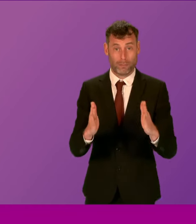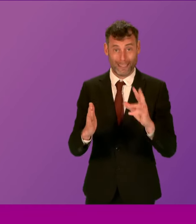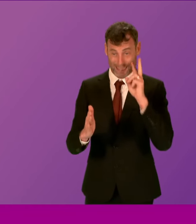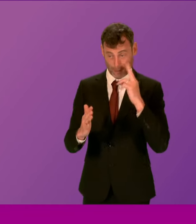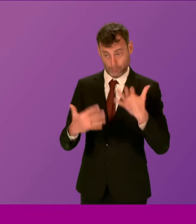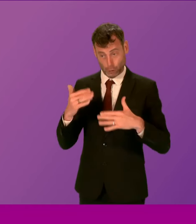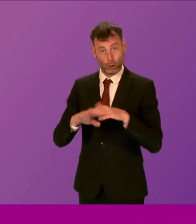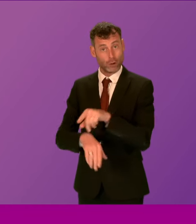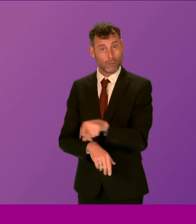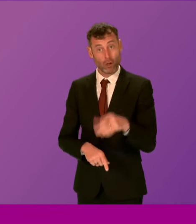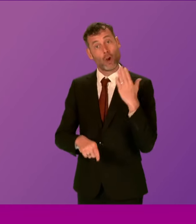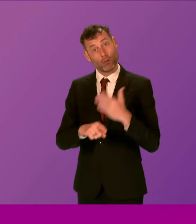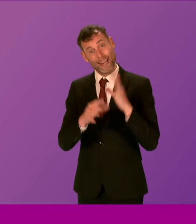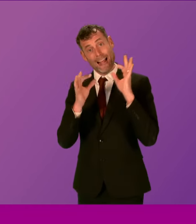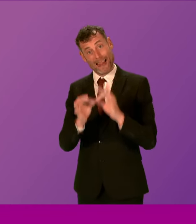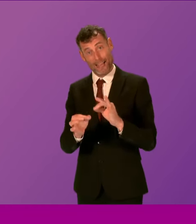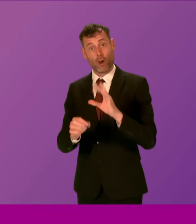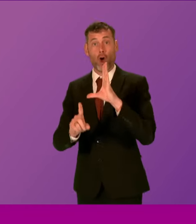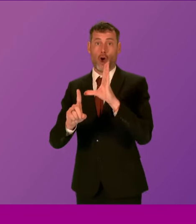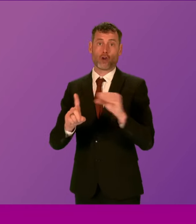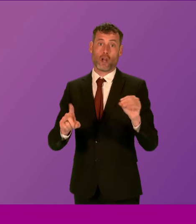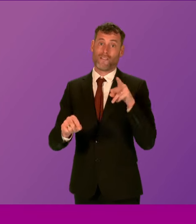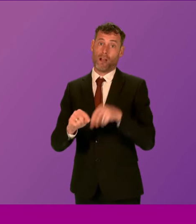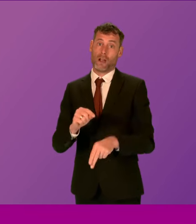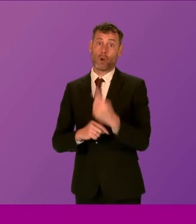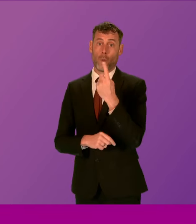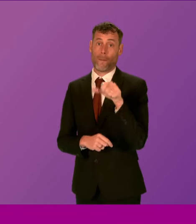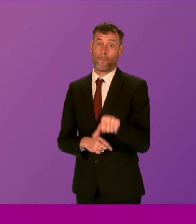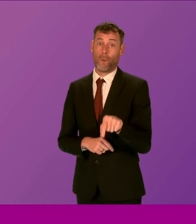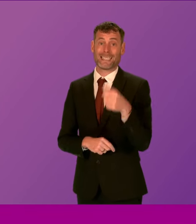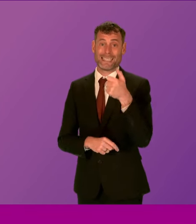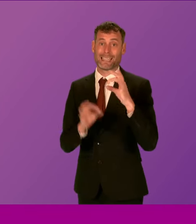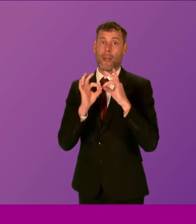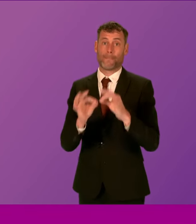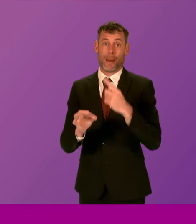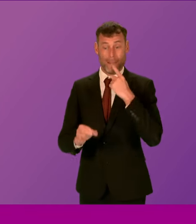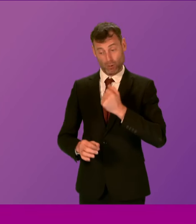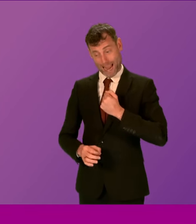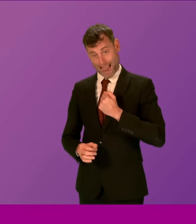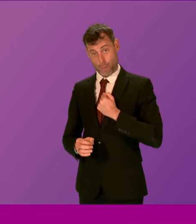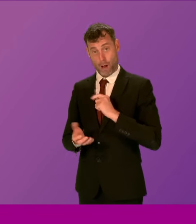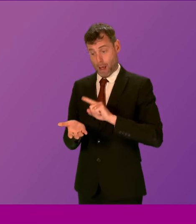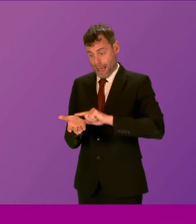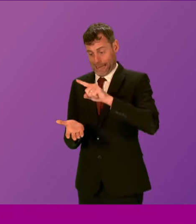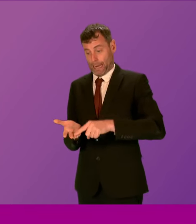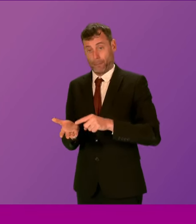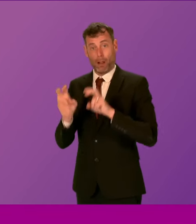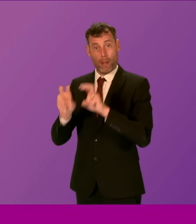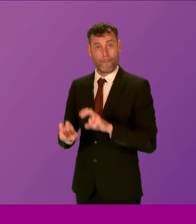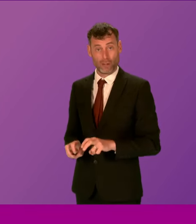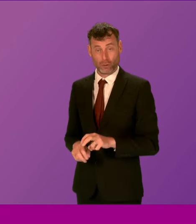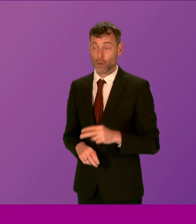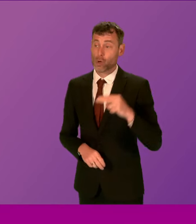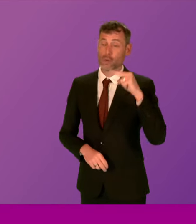a Conservative cut of £1.6 billion to our capital budget, a £290 million cut